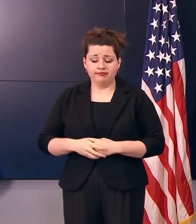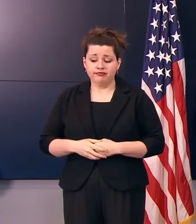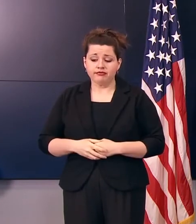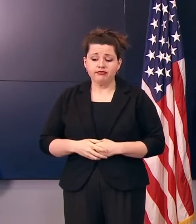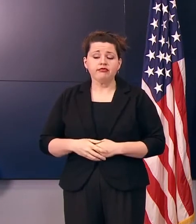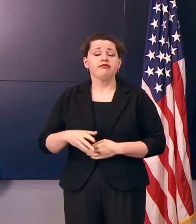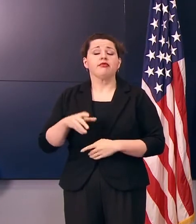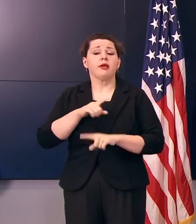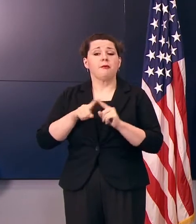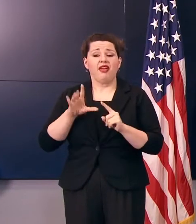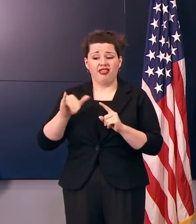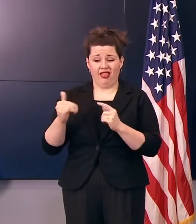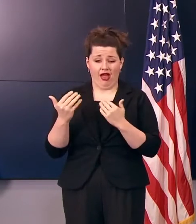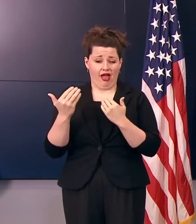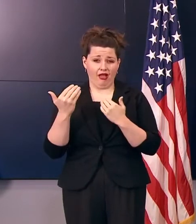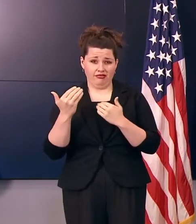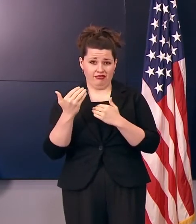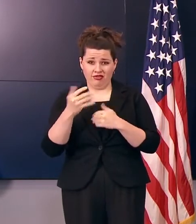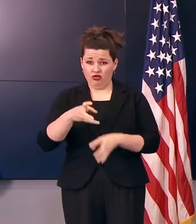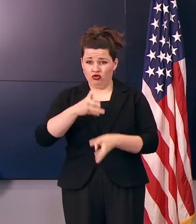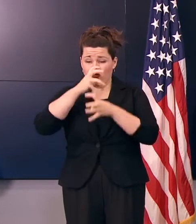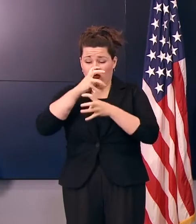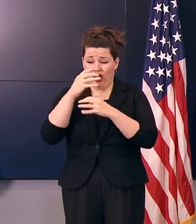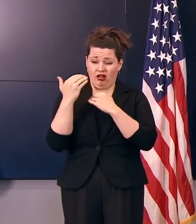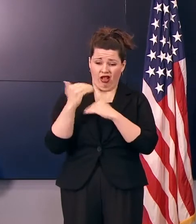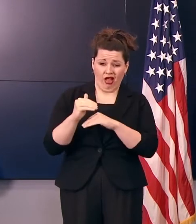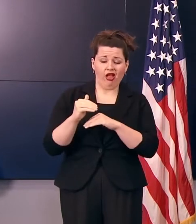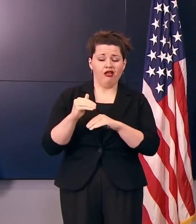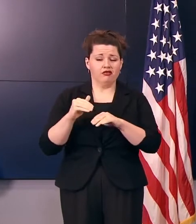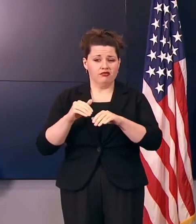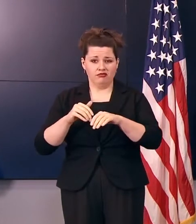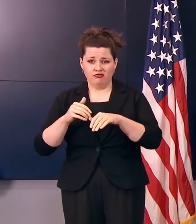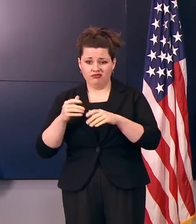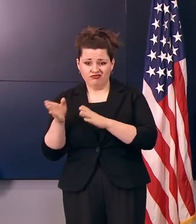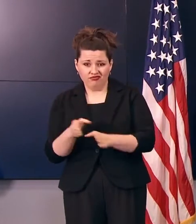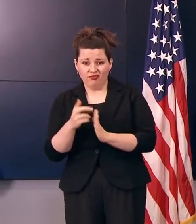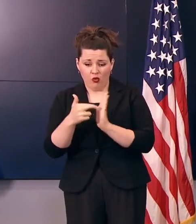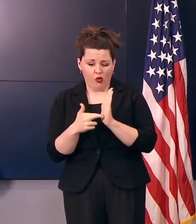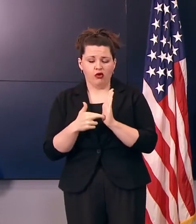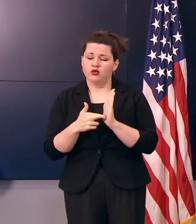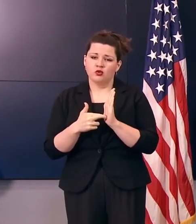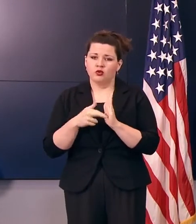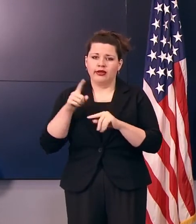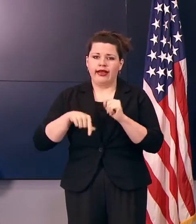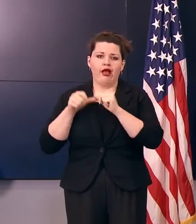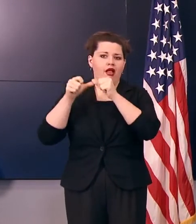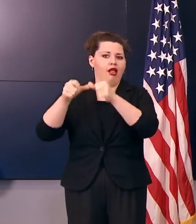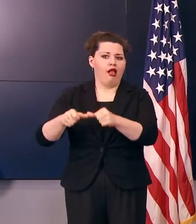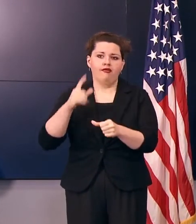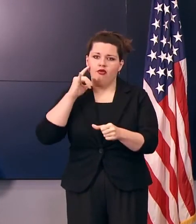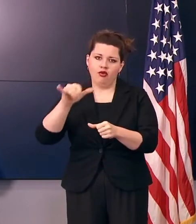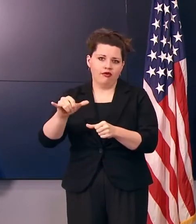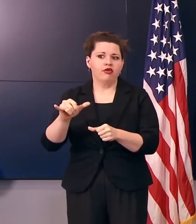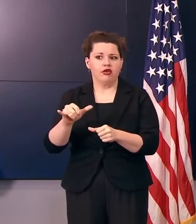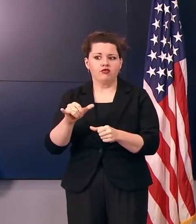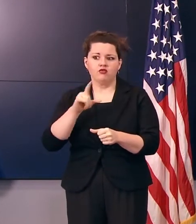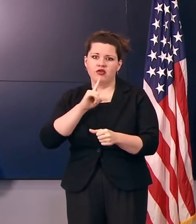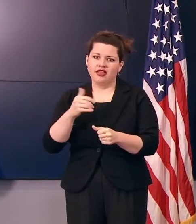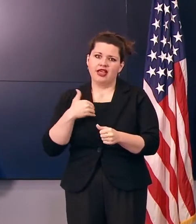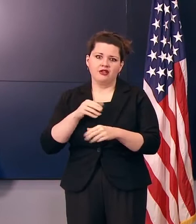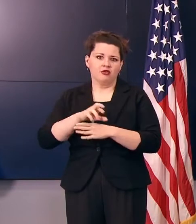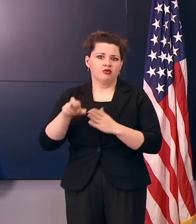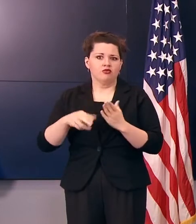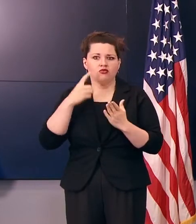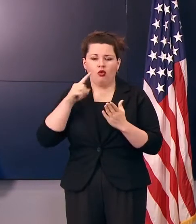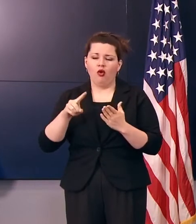this level of mitigation is not sustainable for the long term, and it has unintended consequences for Iowa families. So we